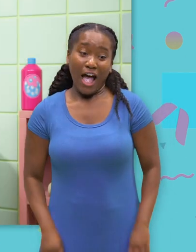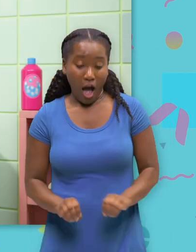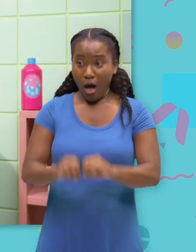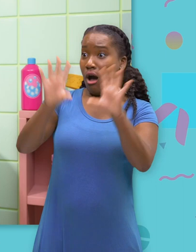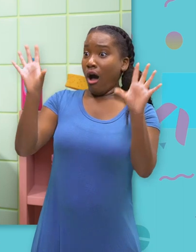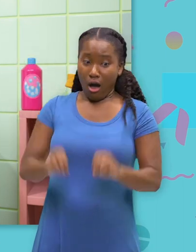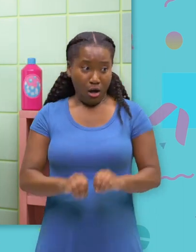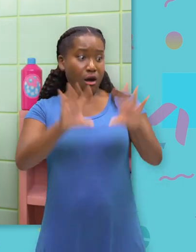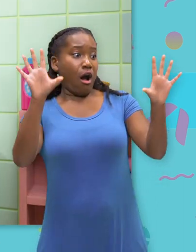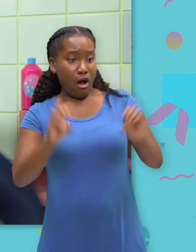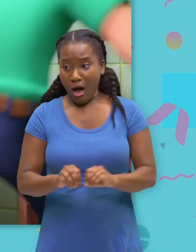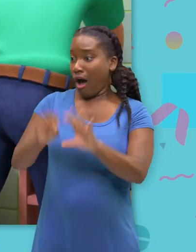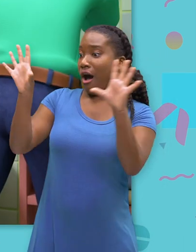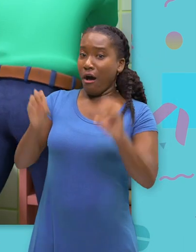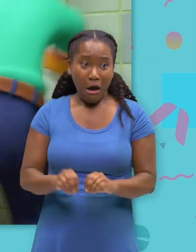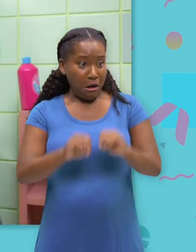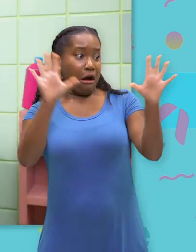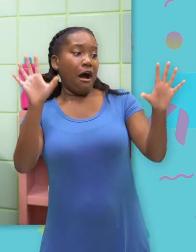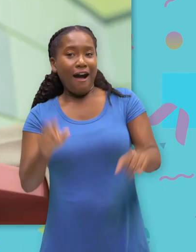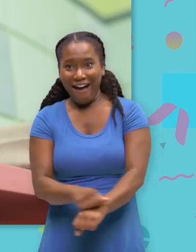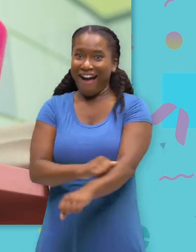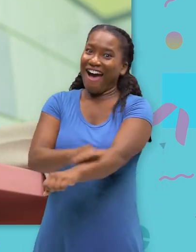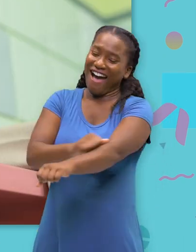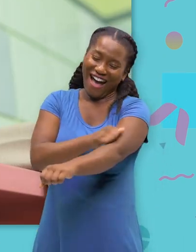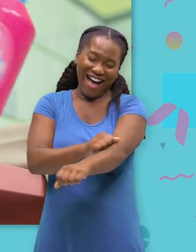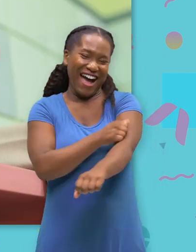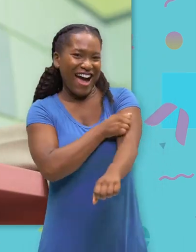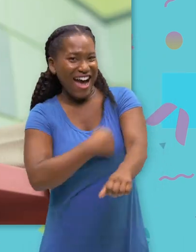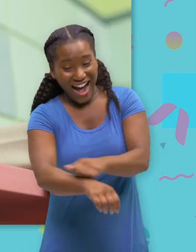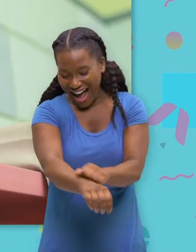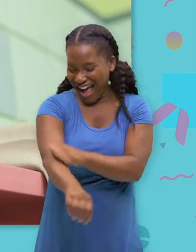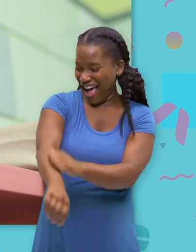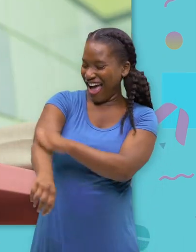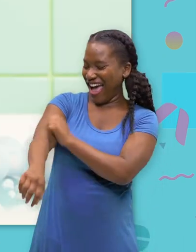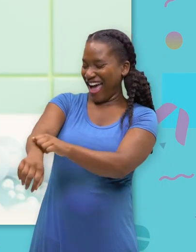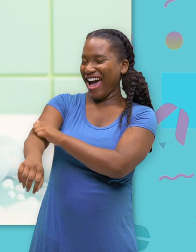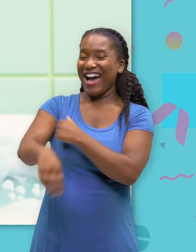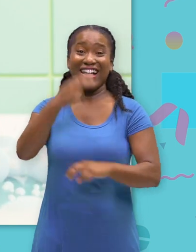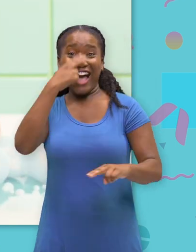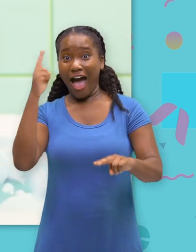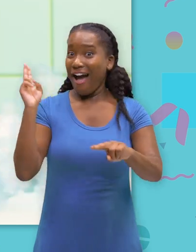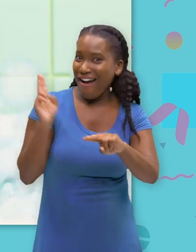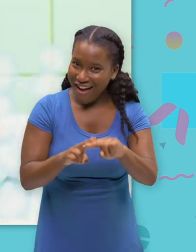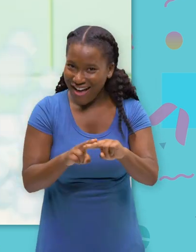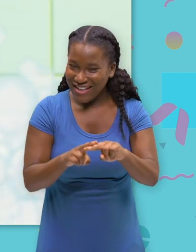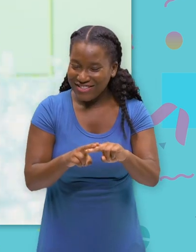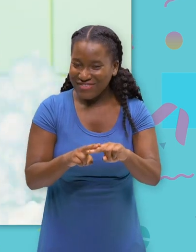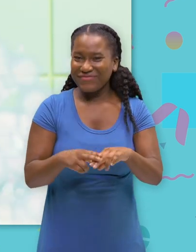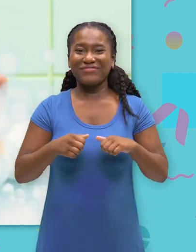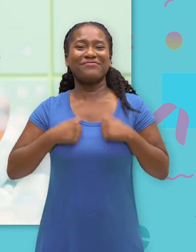Splash and laugh, do-do-do-do-do Splash and laugh, do-do-do-do-do So much fun, do-do-do-do